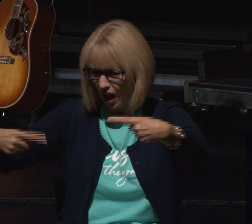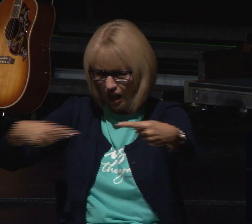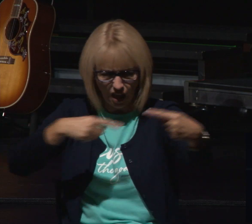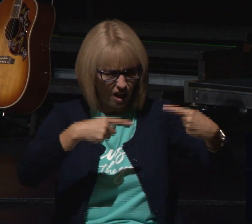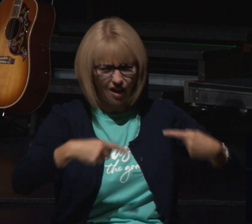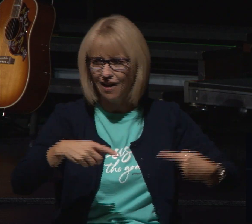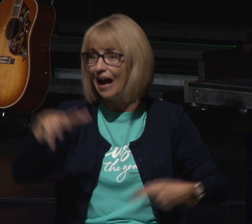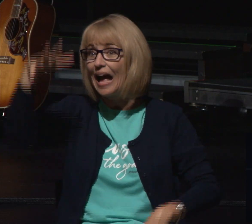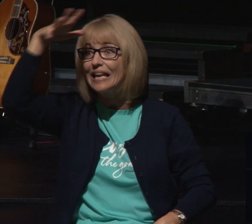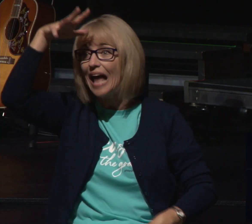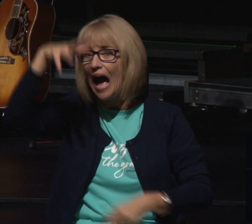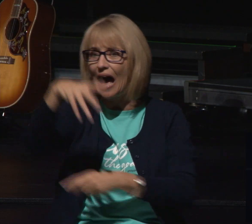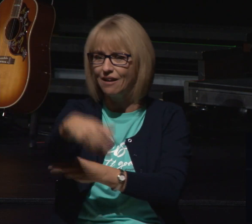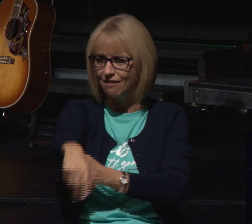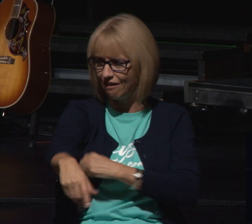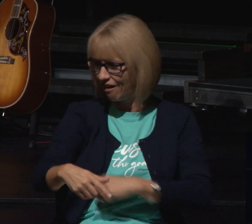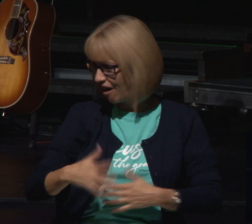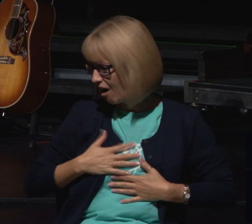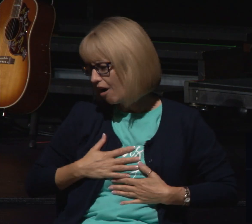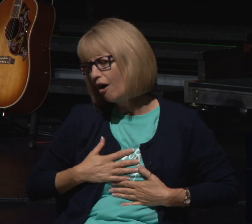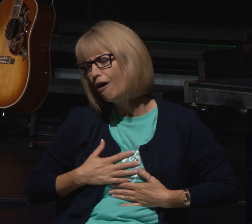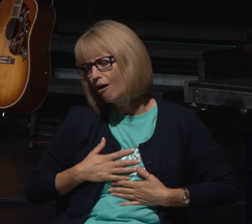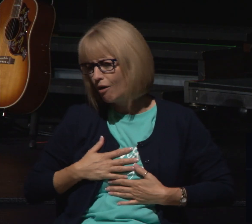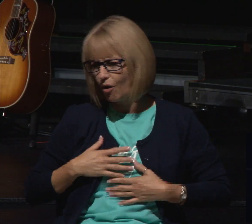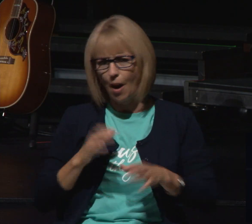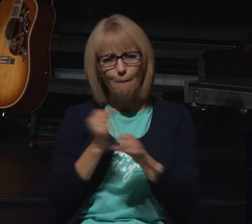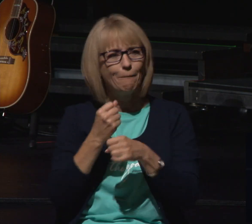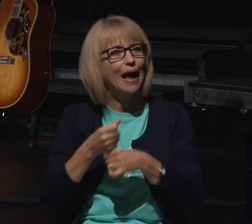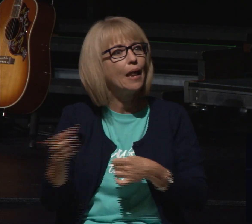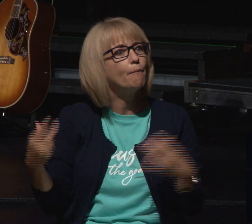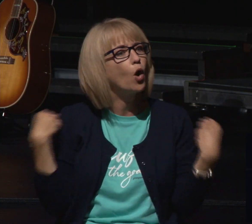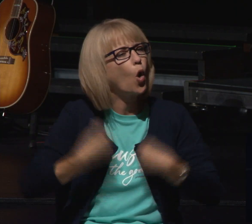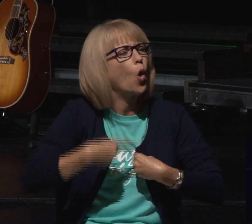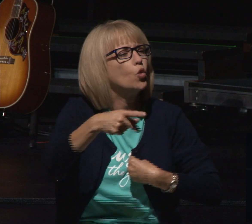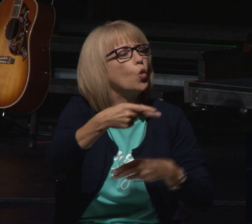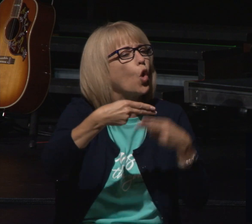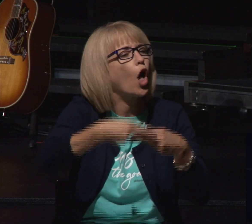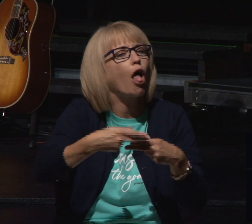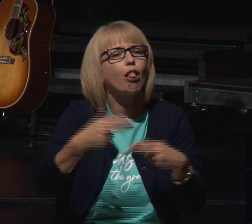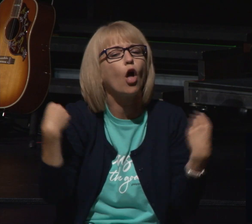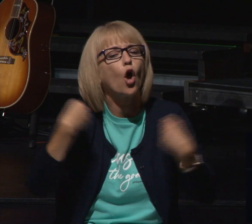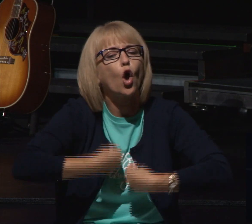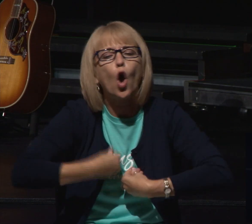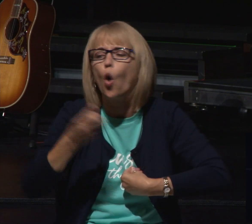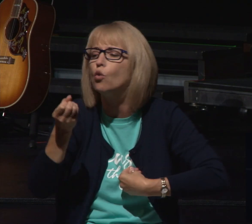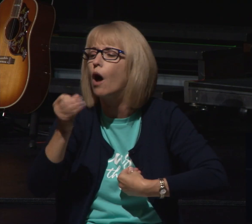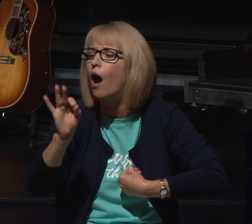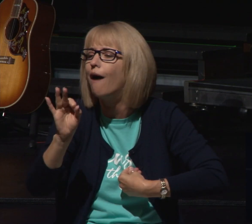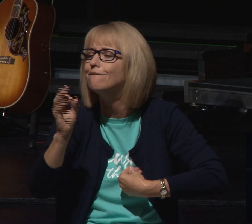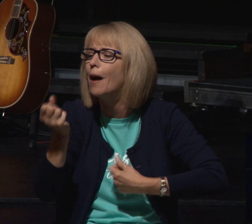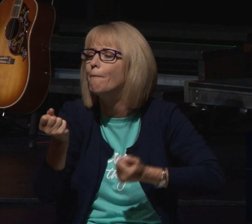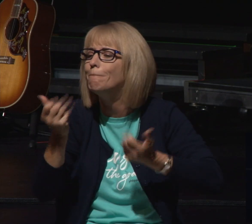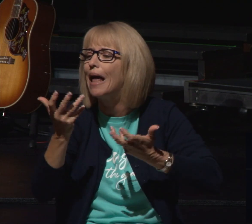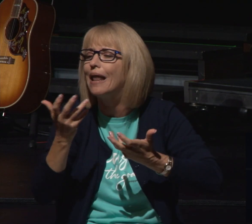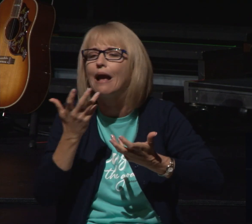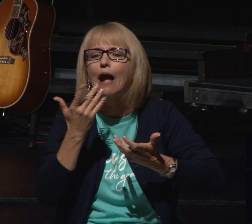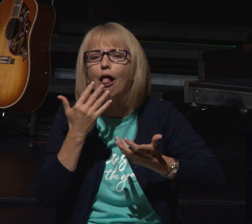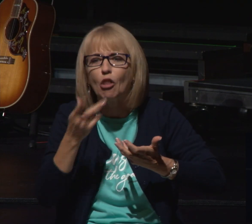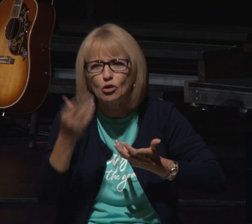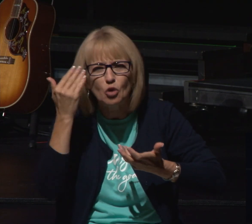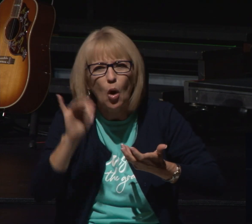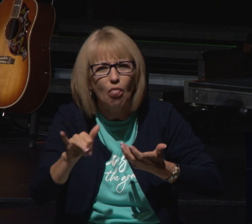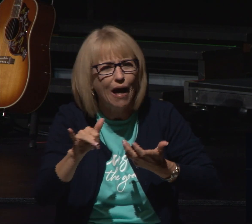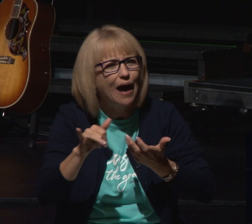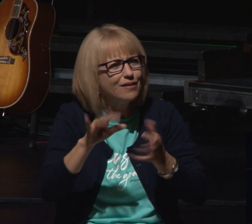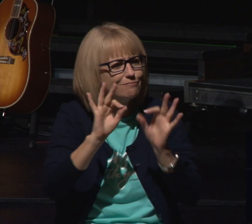favoritism by making him this ornamented coat we know it as the coat of many colors the description of the words we see it only used another time